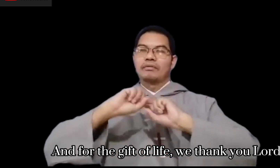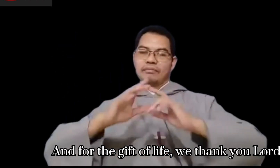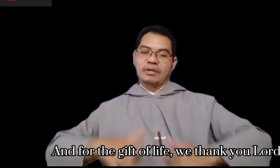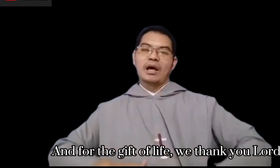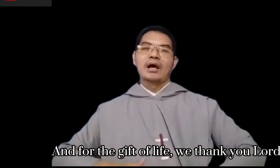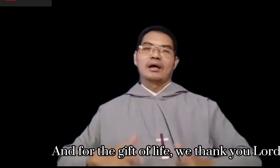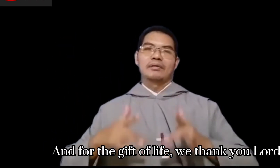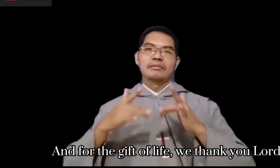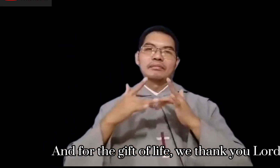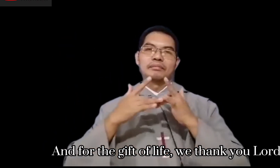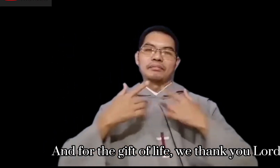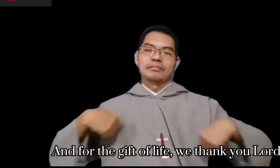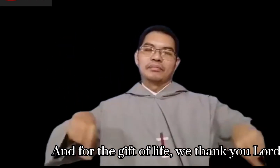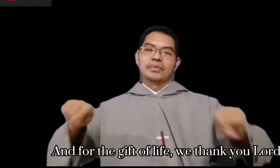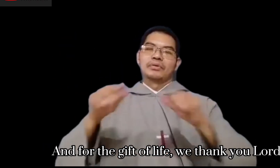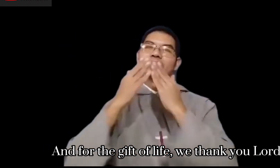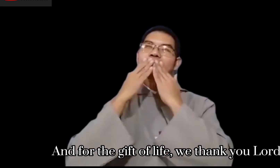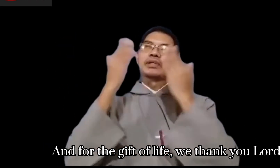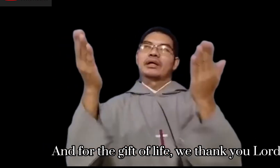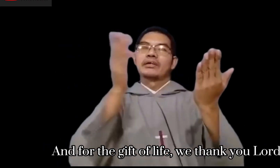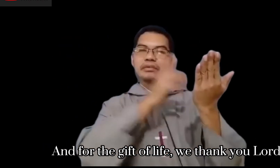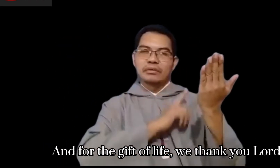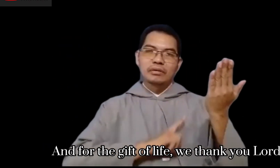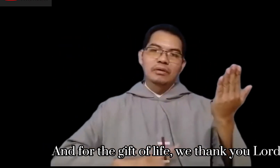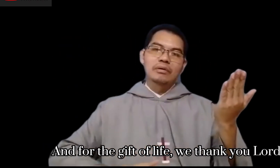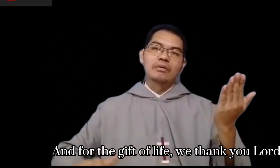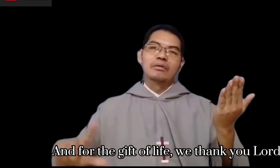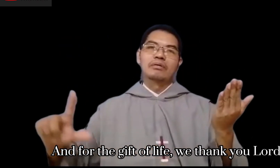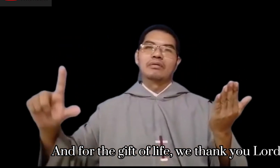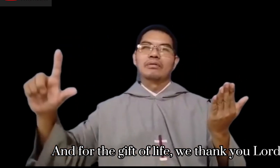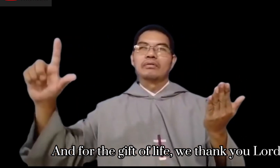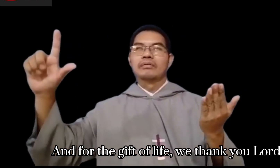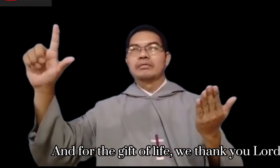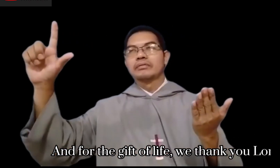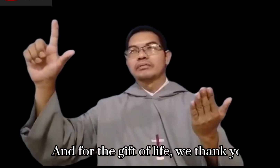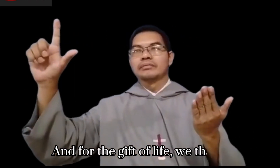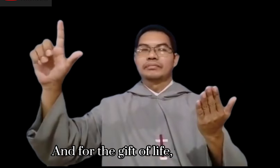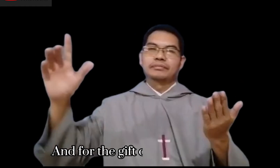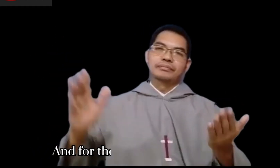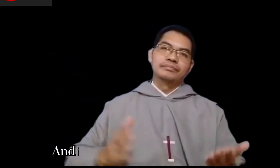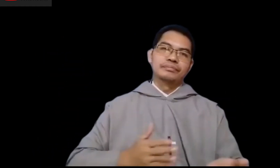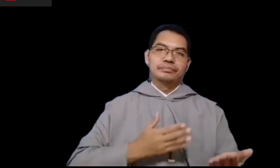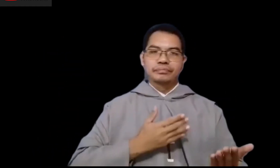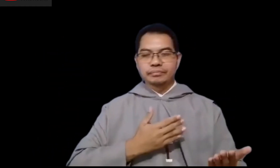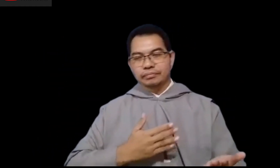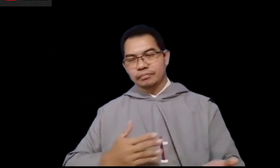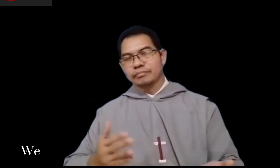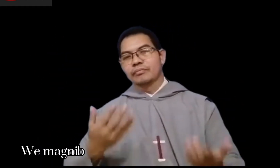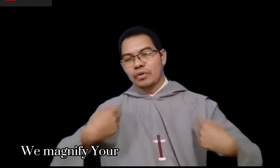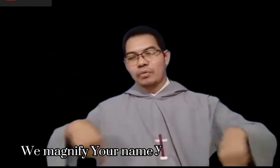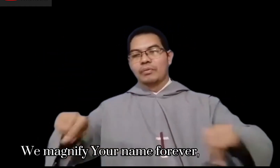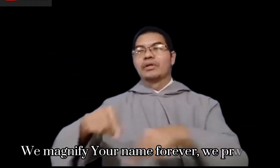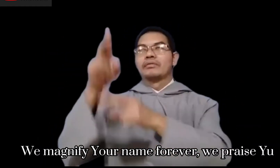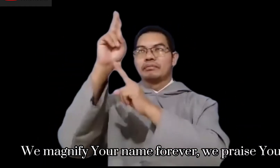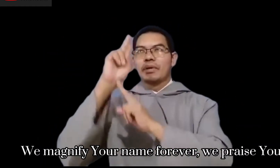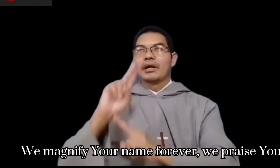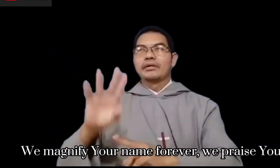life, we thank you Lord. We magnify your